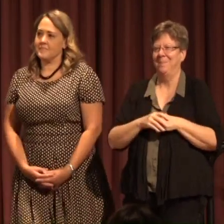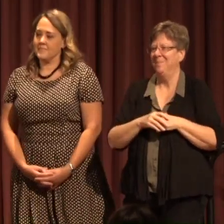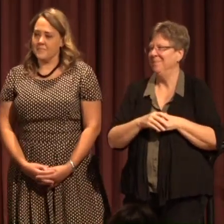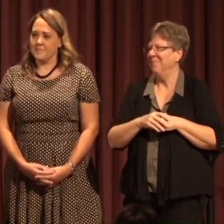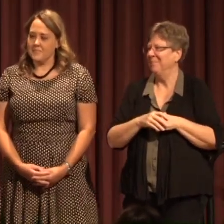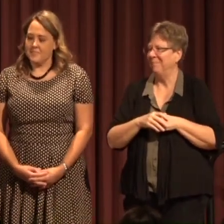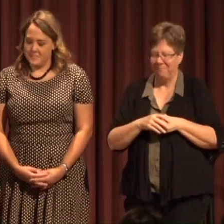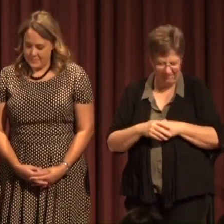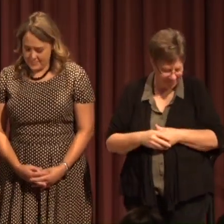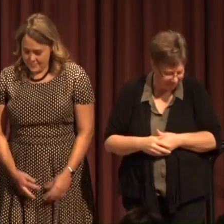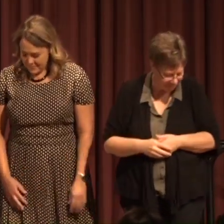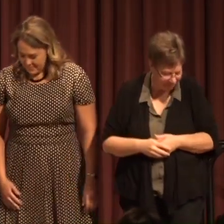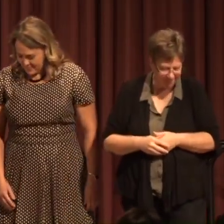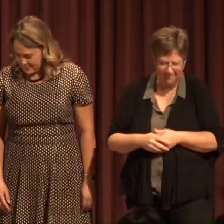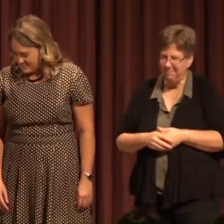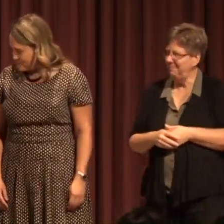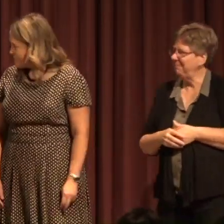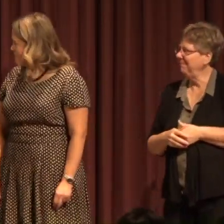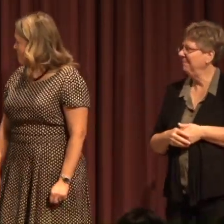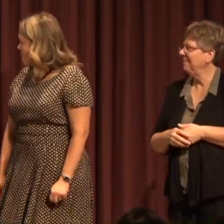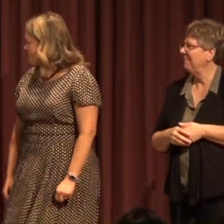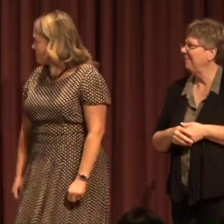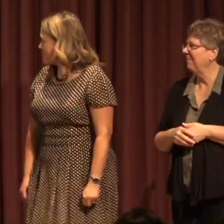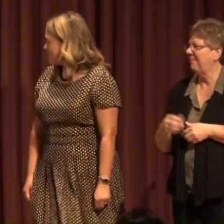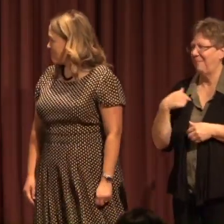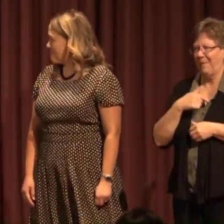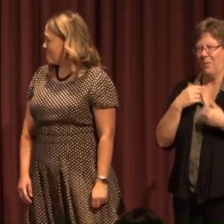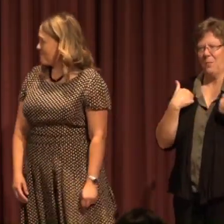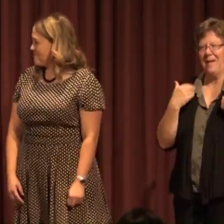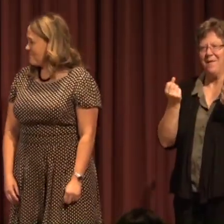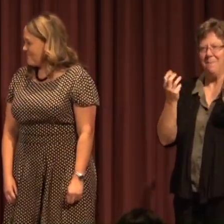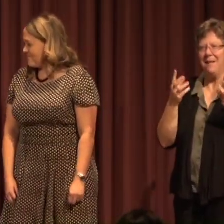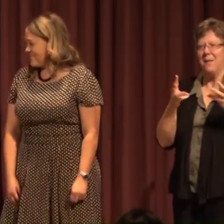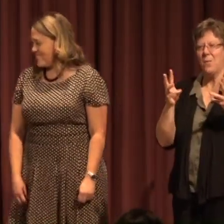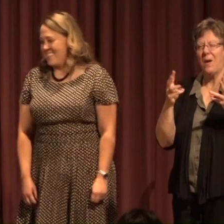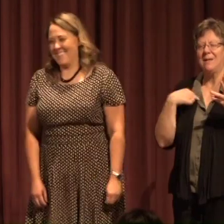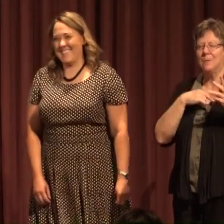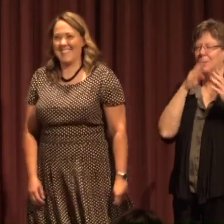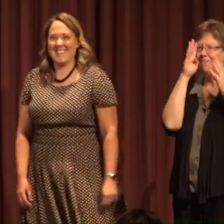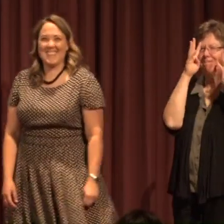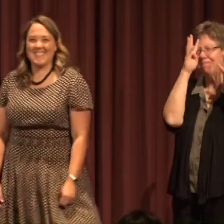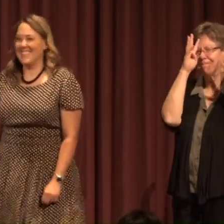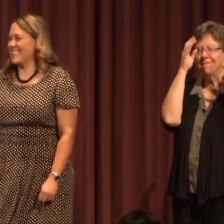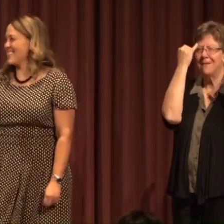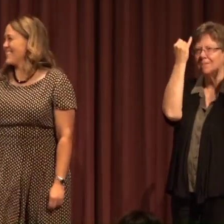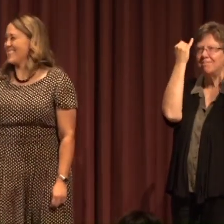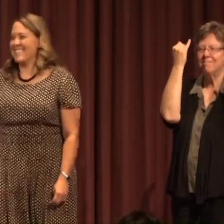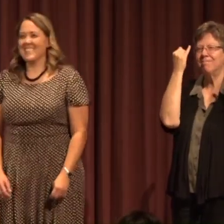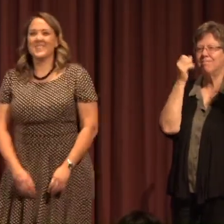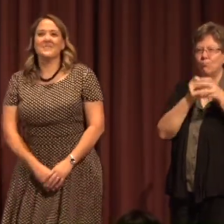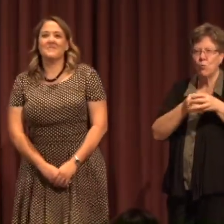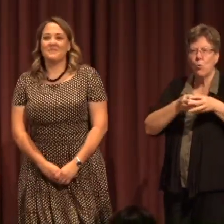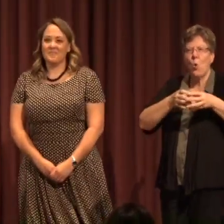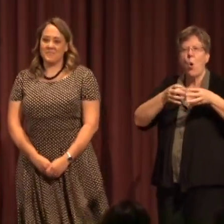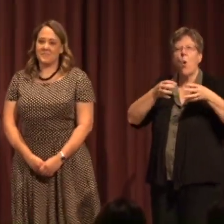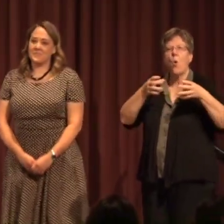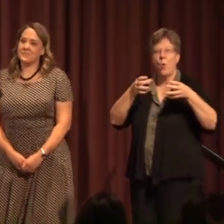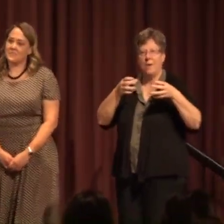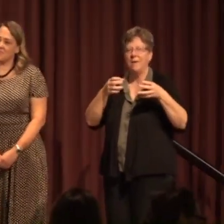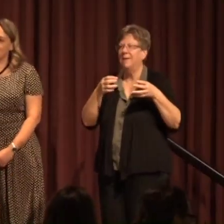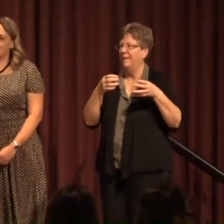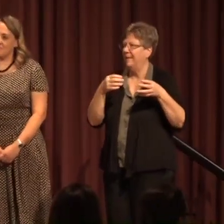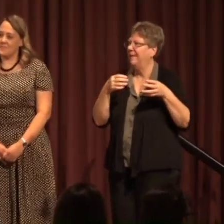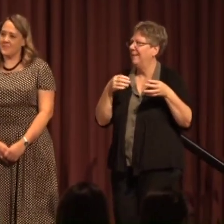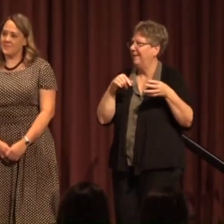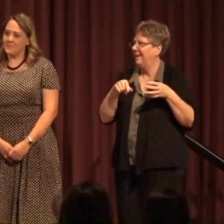As I said, we have many ways in which we are resourceful and growing It is